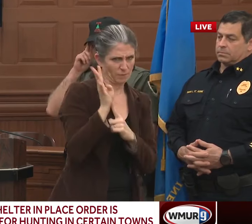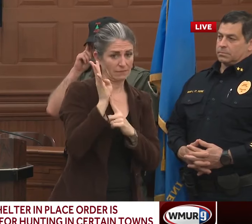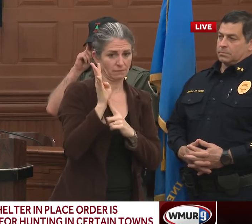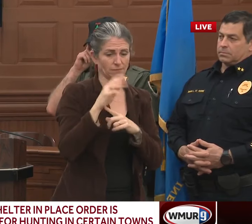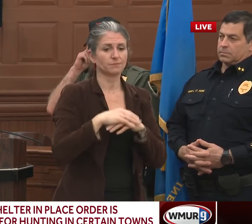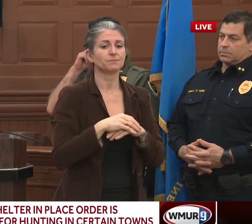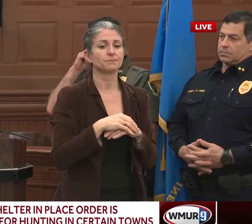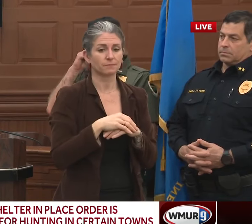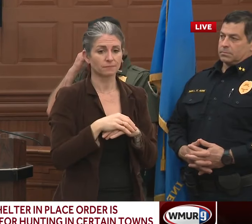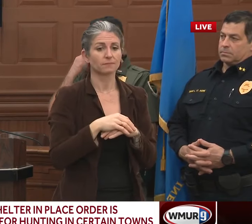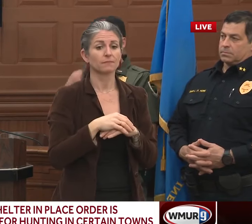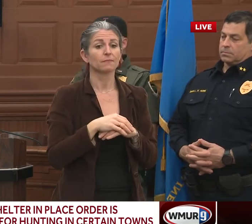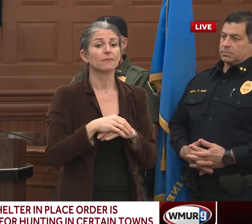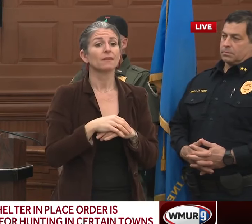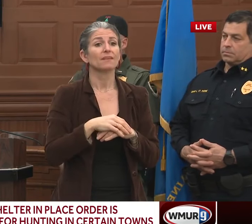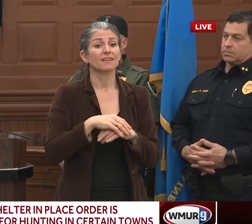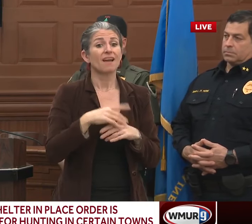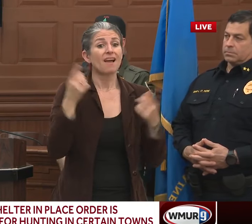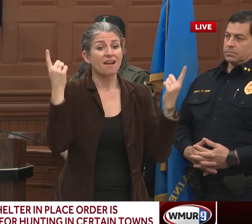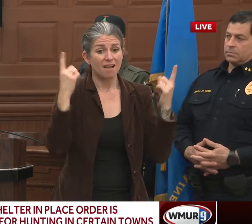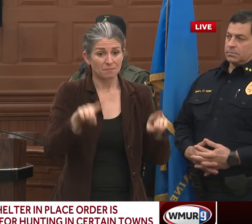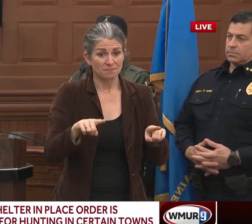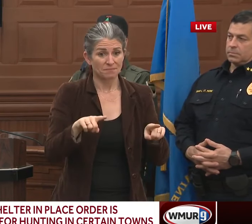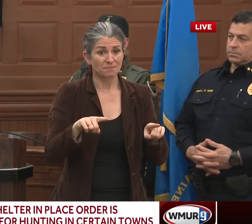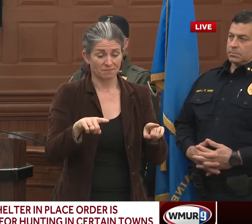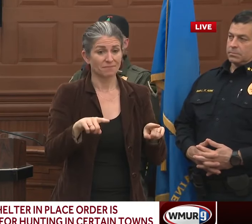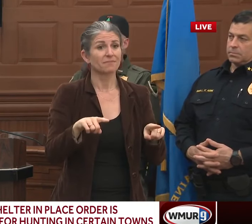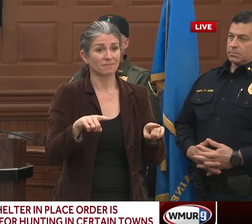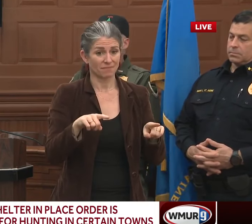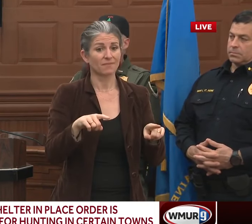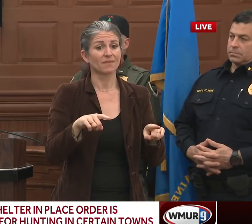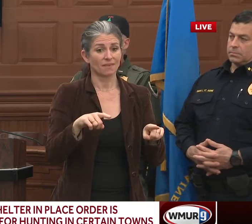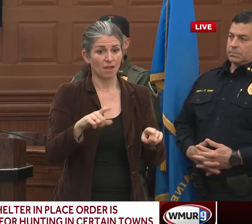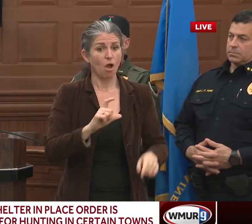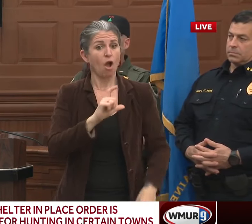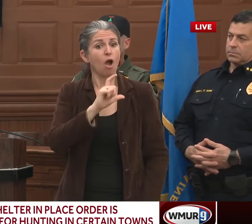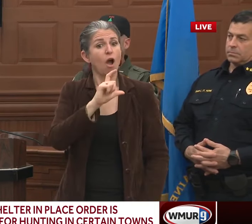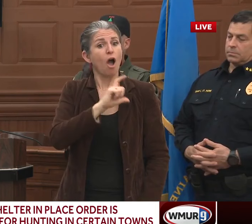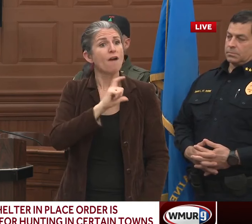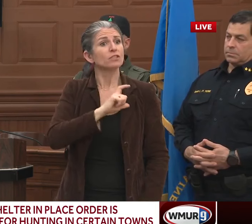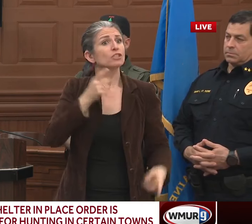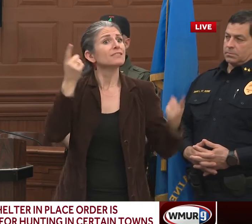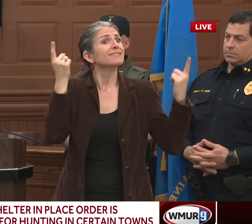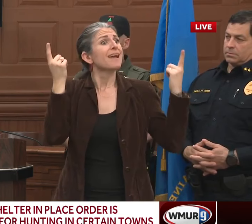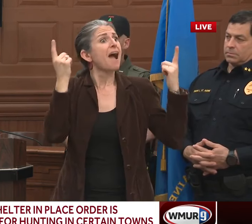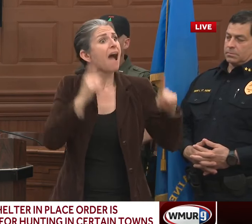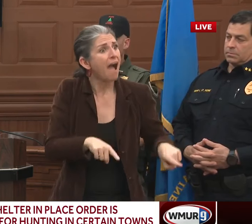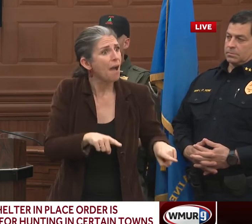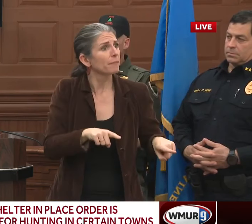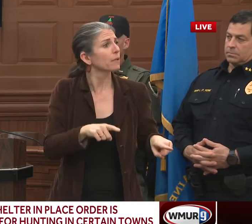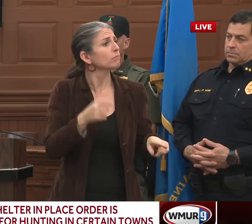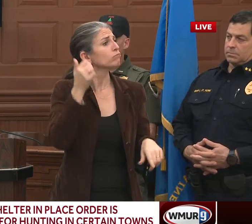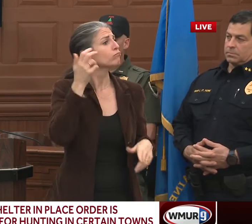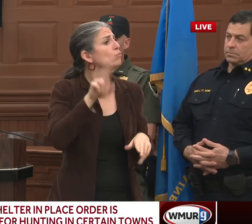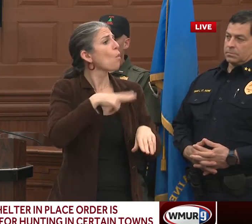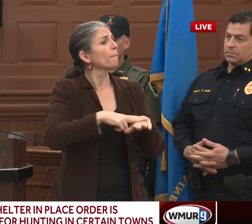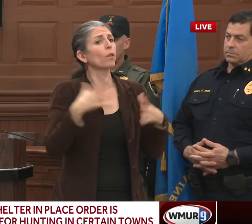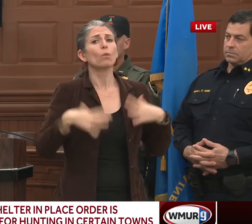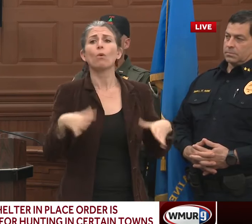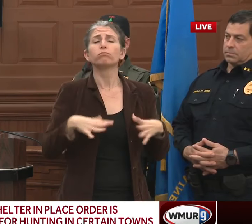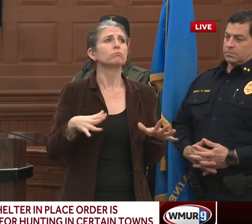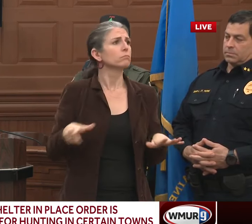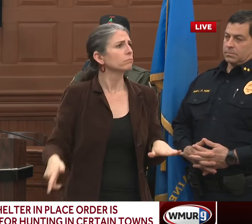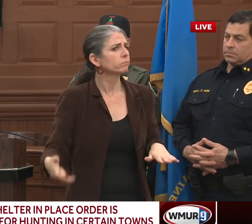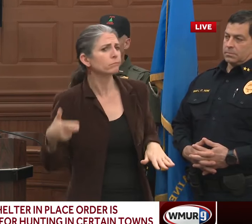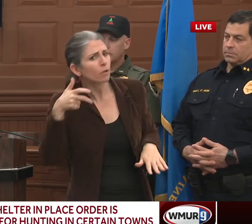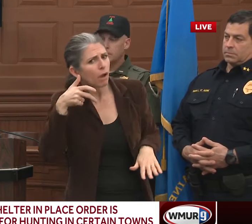police officers that were shooting on the range in that general area. They hear that call come in, and they're walking into the